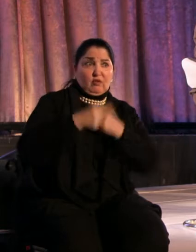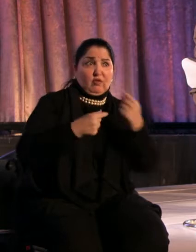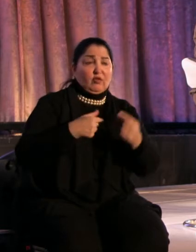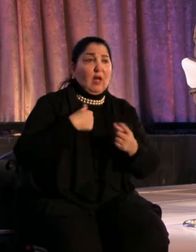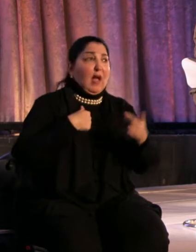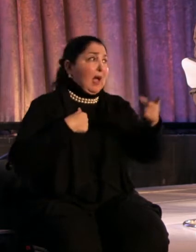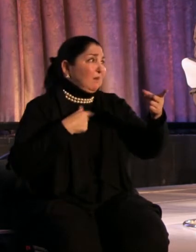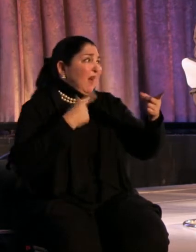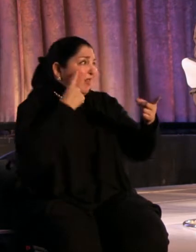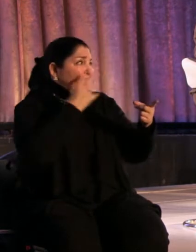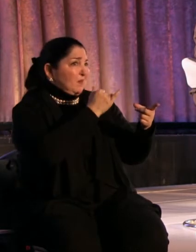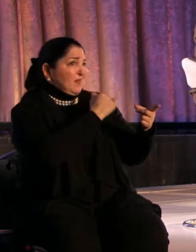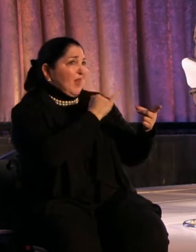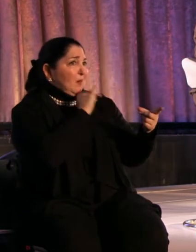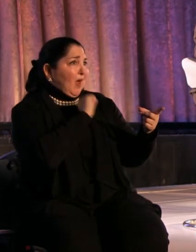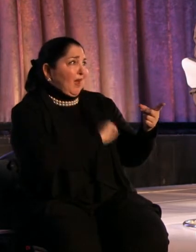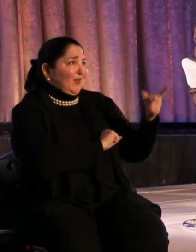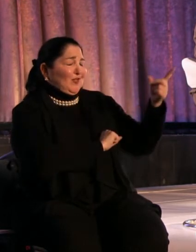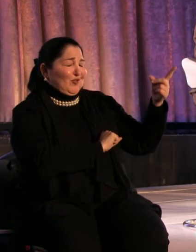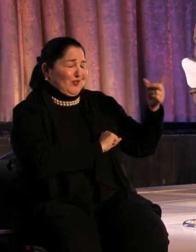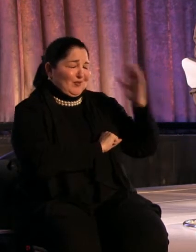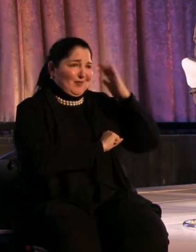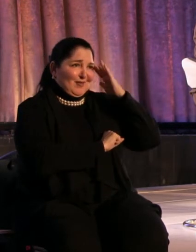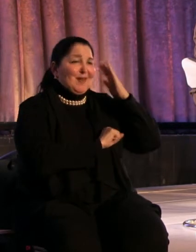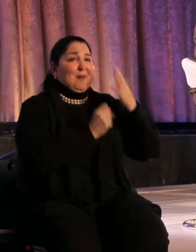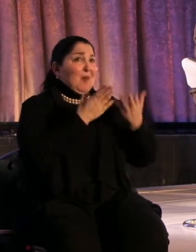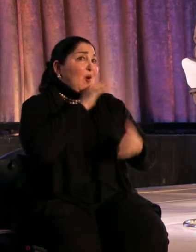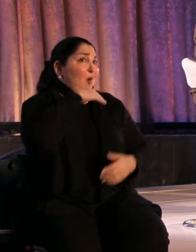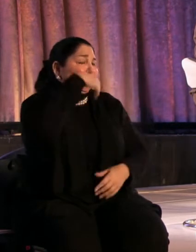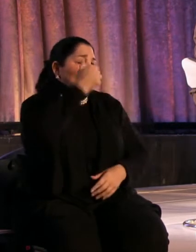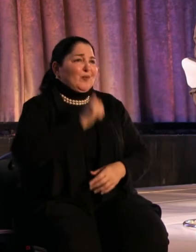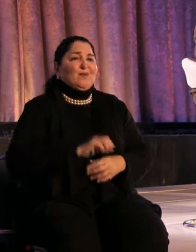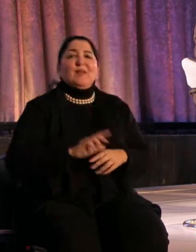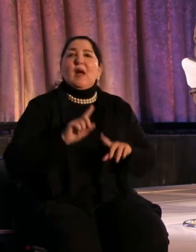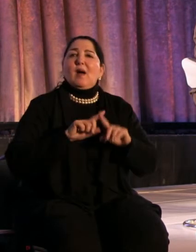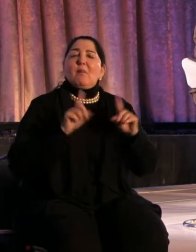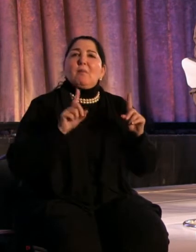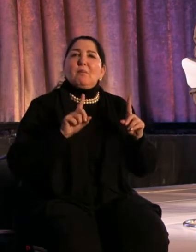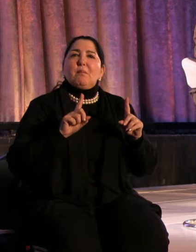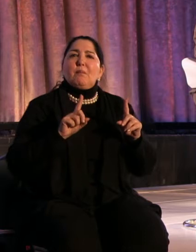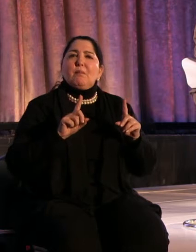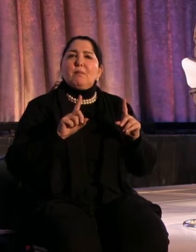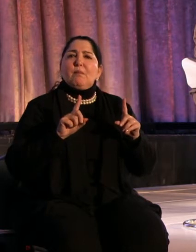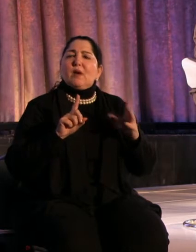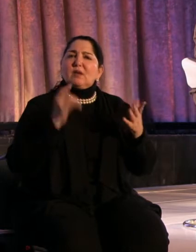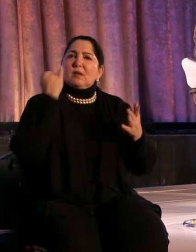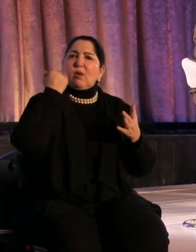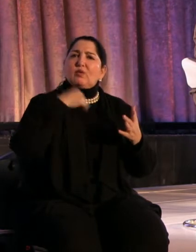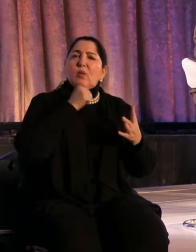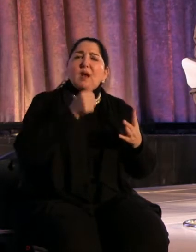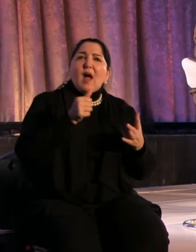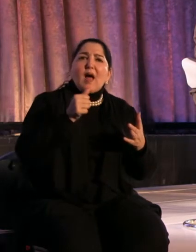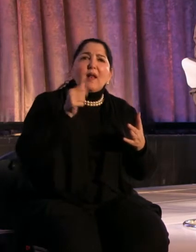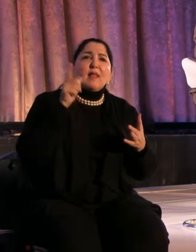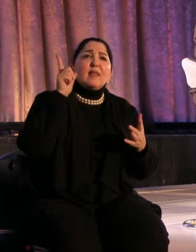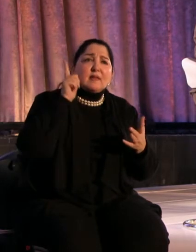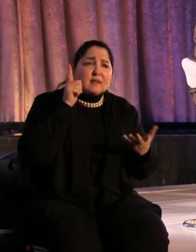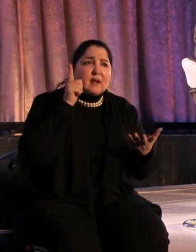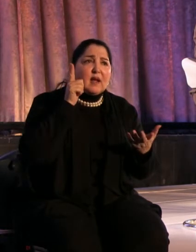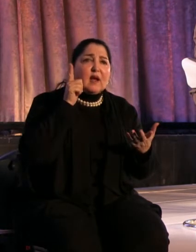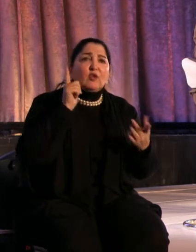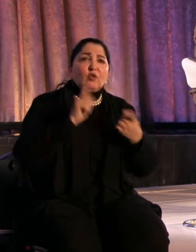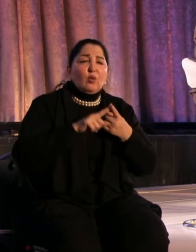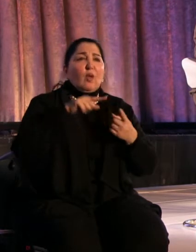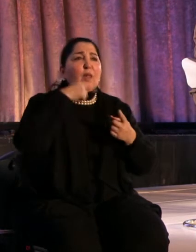probably as old, as old as you are, I'm not older. Then, but what we aren't listening to is the public